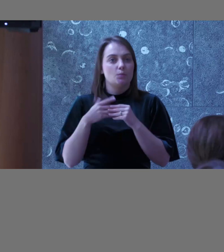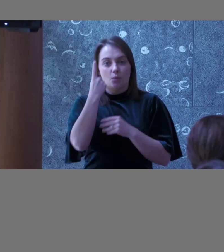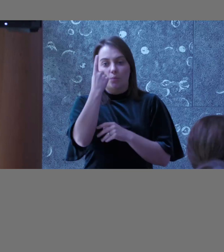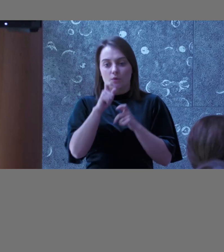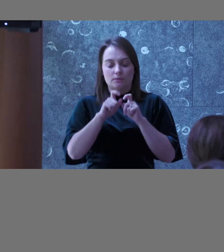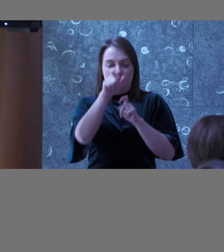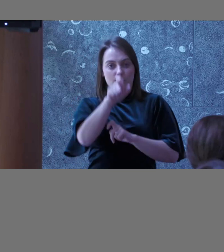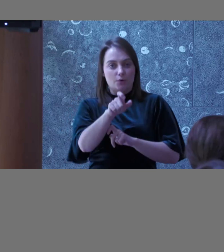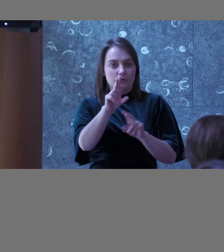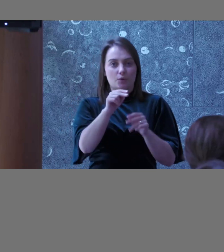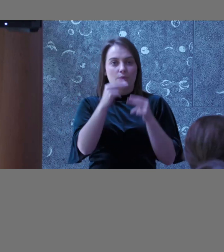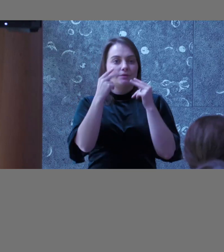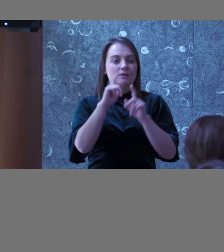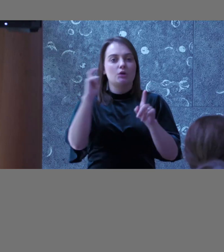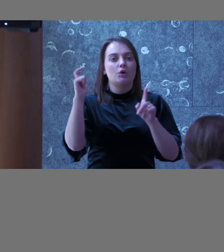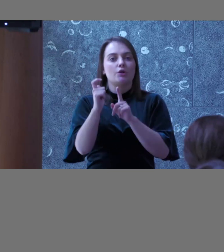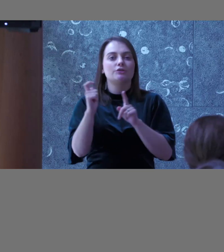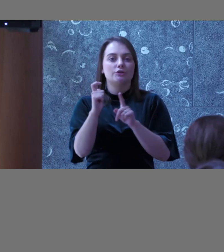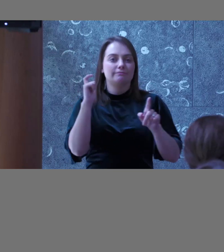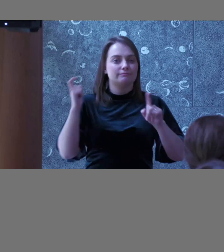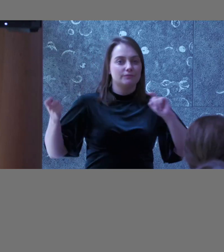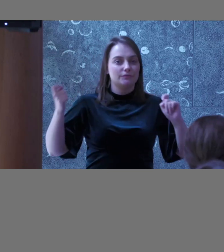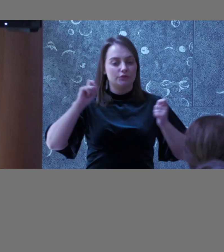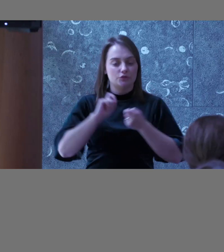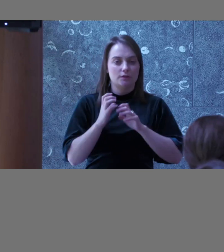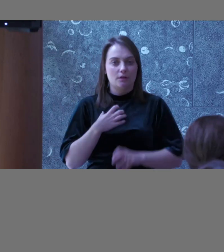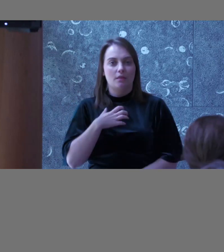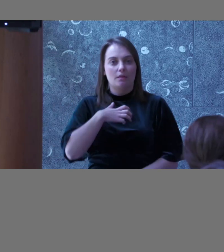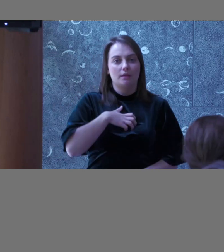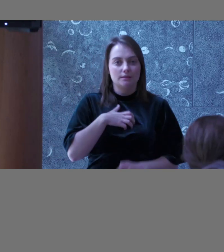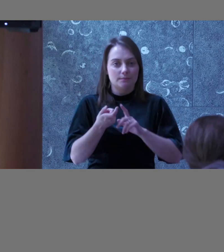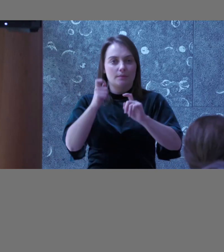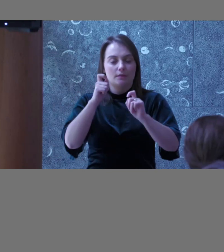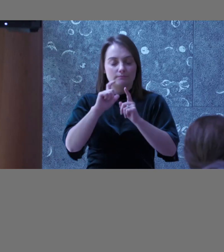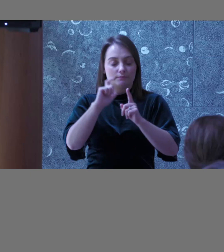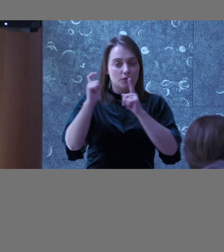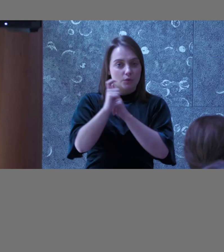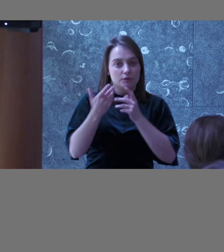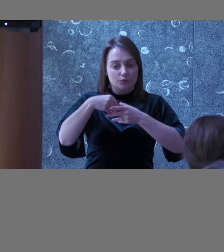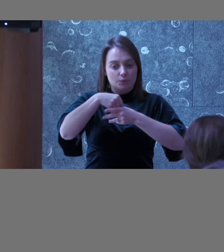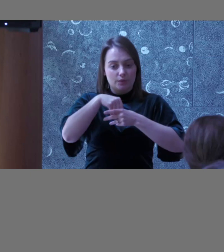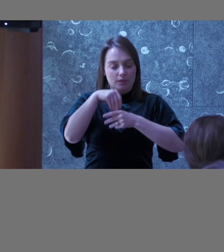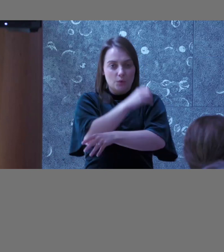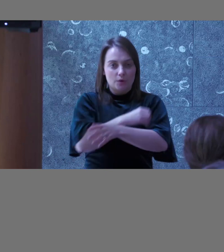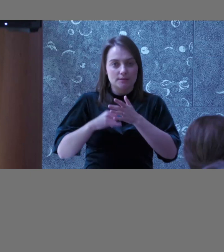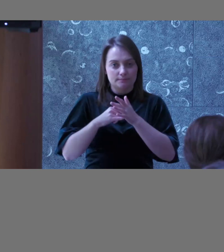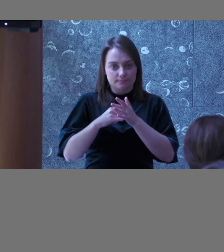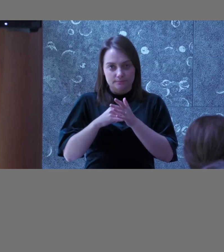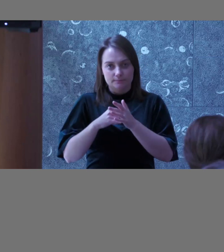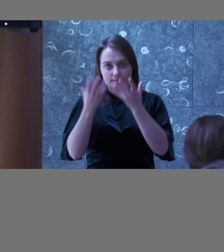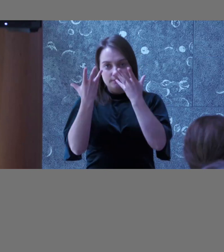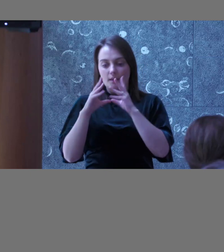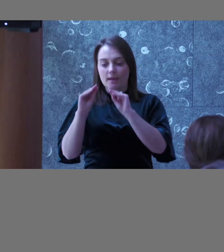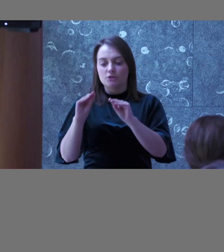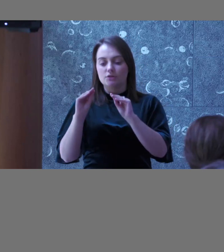person, it needs to become something at a cultural level, which of course needs buy-in and all as well, but education is not super